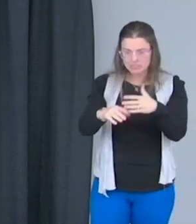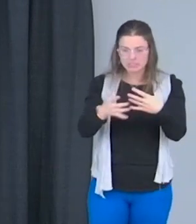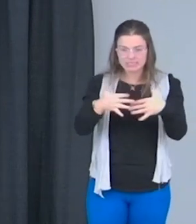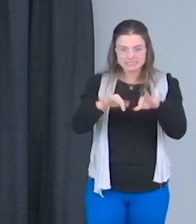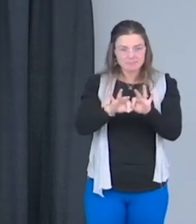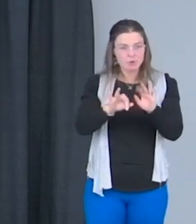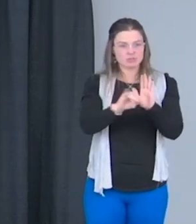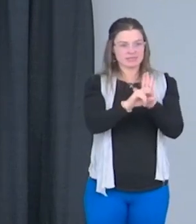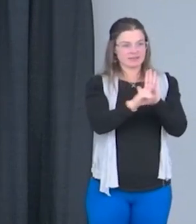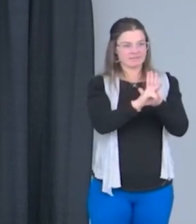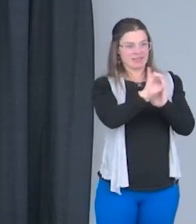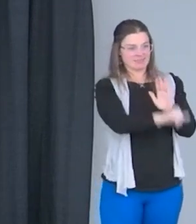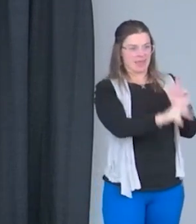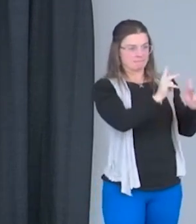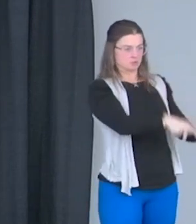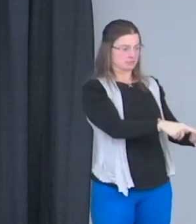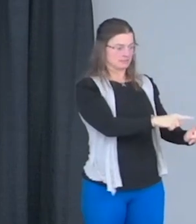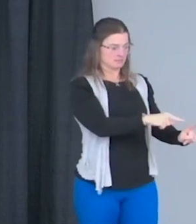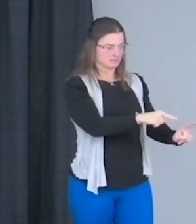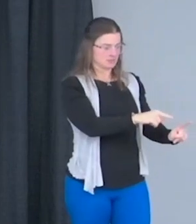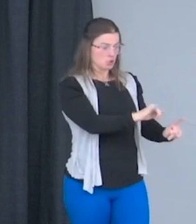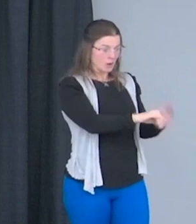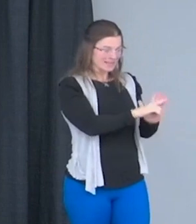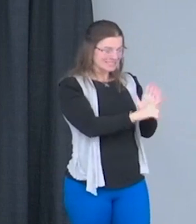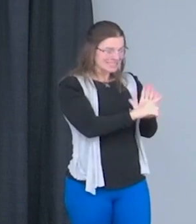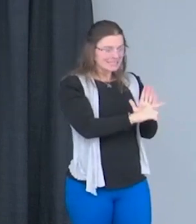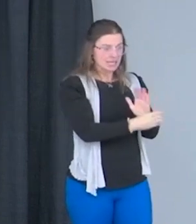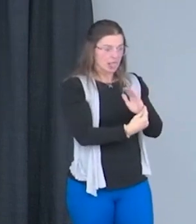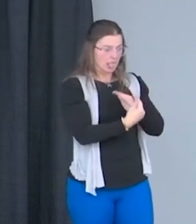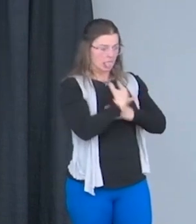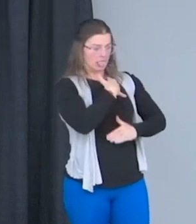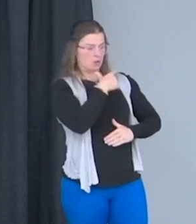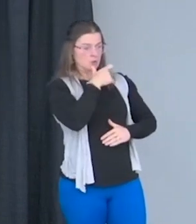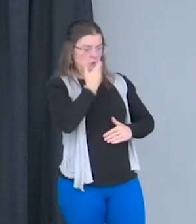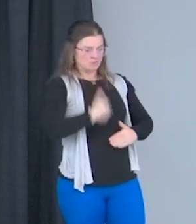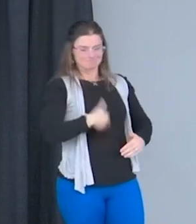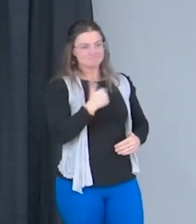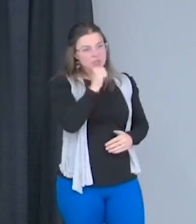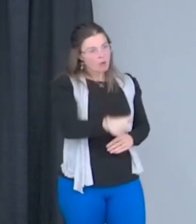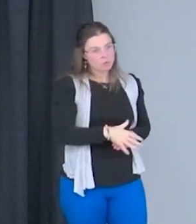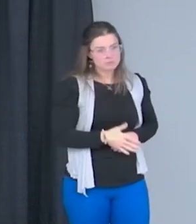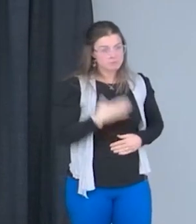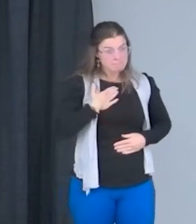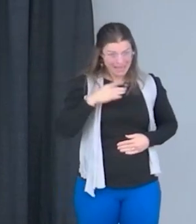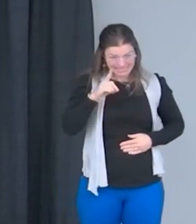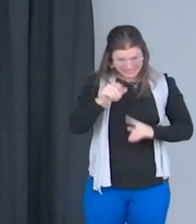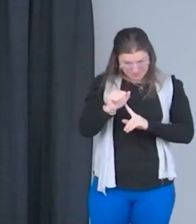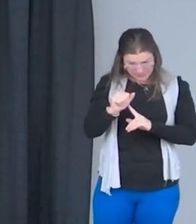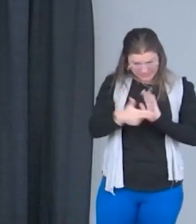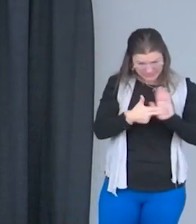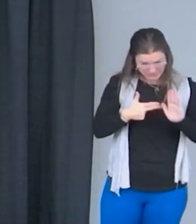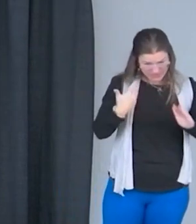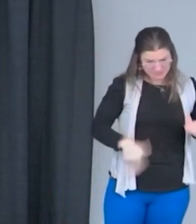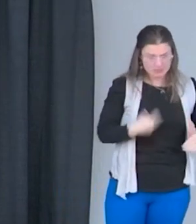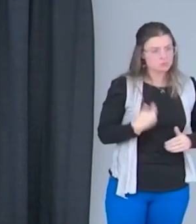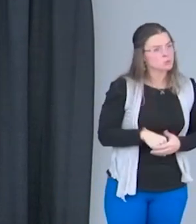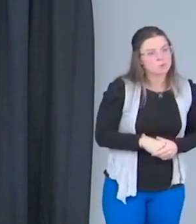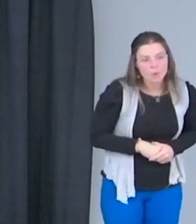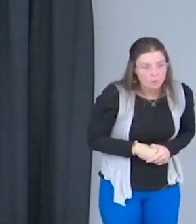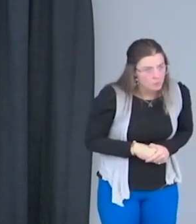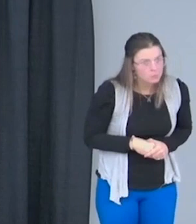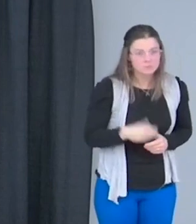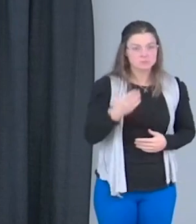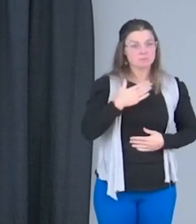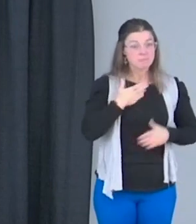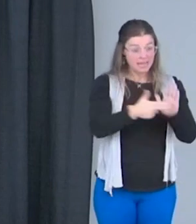not what makes that individual, right? And so, my disability doesn't make me. What makes me is the way I was brought